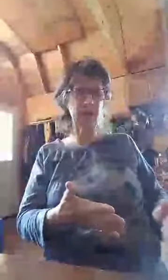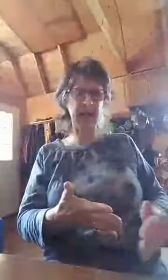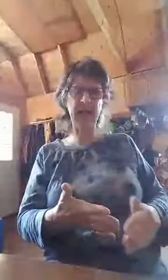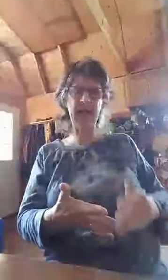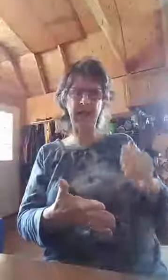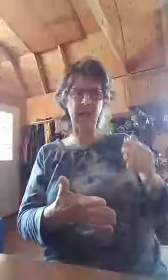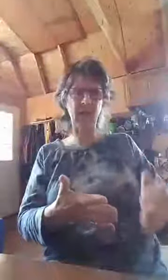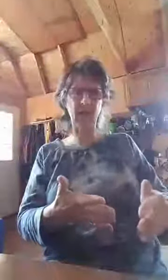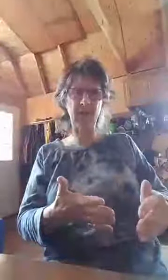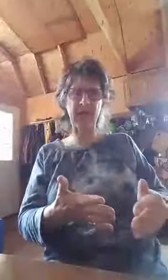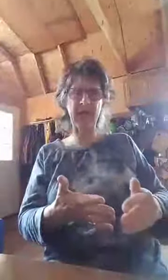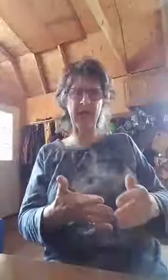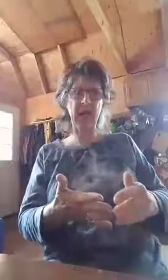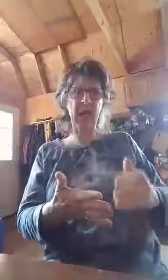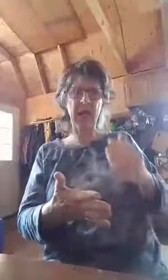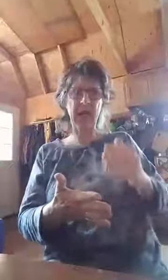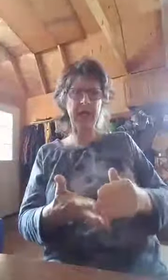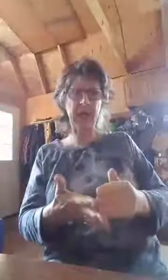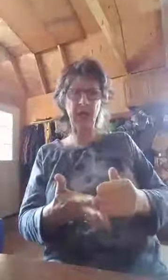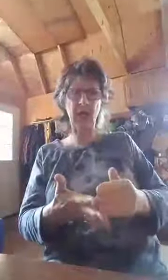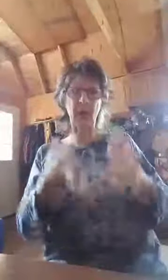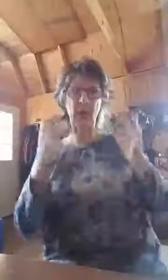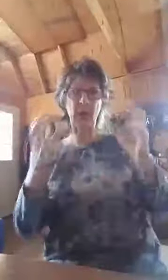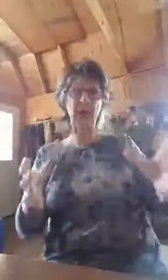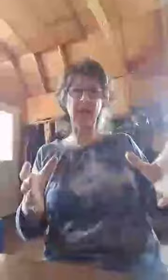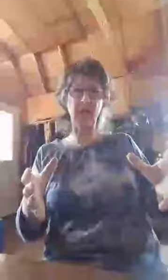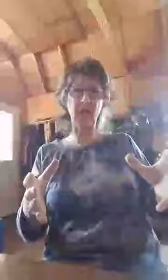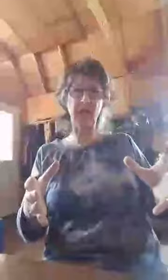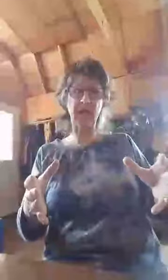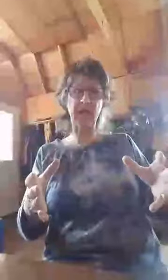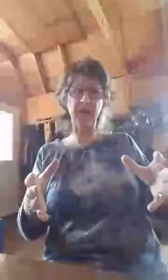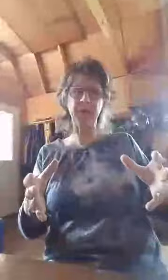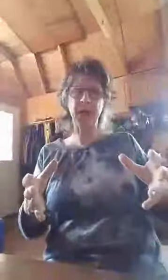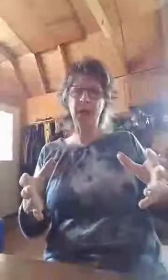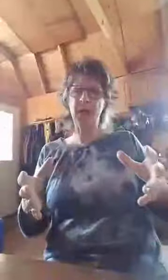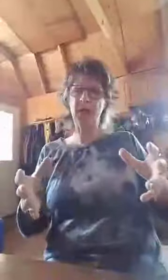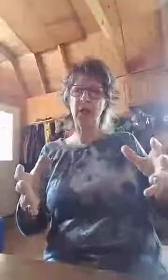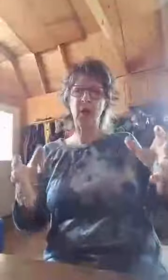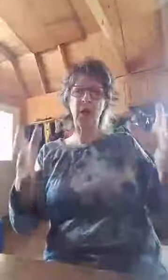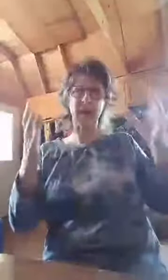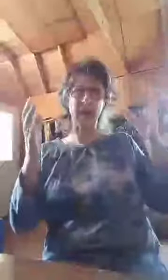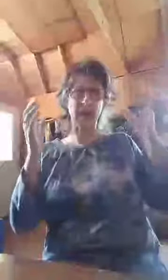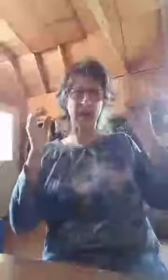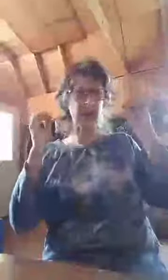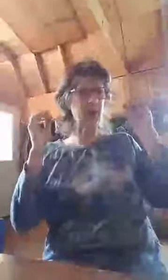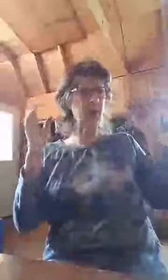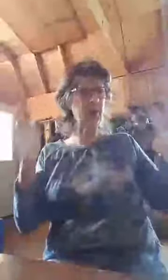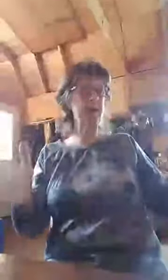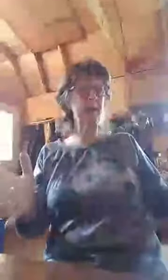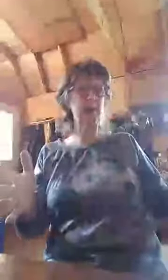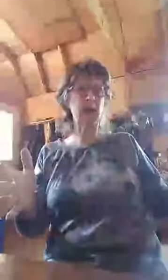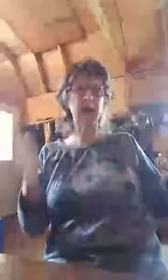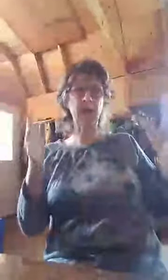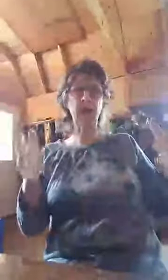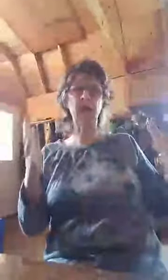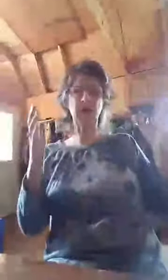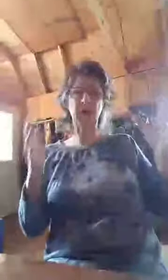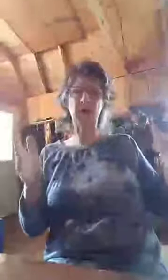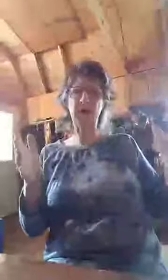this land. And I have understanding and I engage that right now in Jesus name. So, uh, spirit of wisdom, I need you to interpret